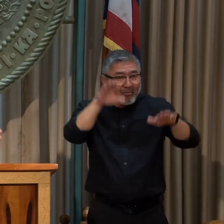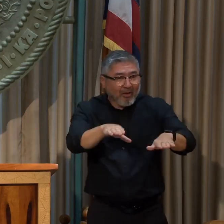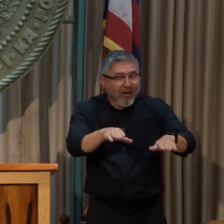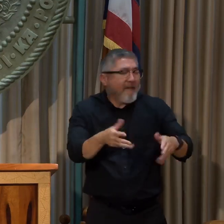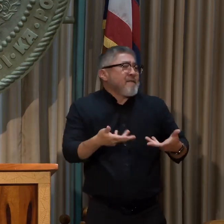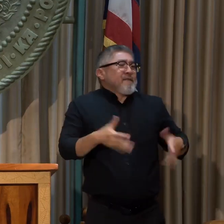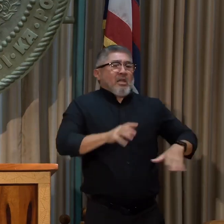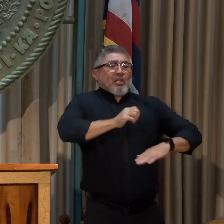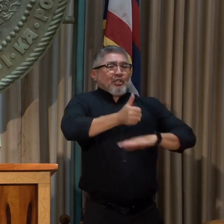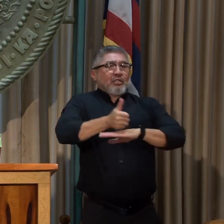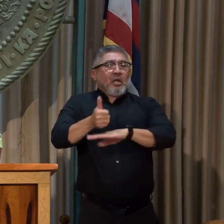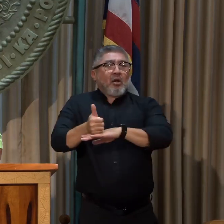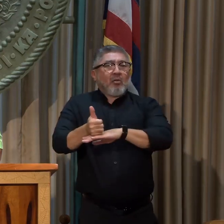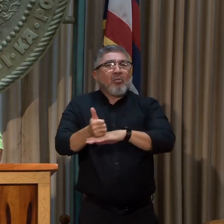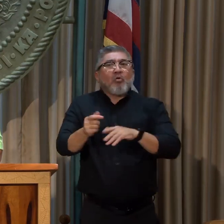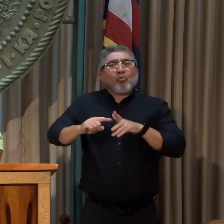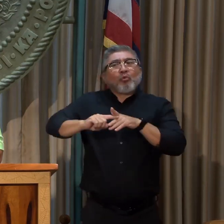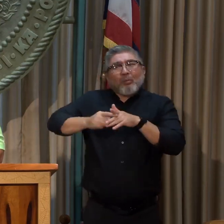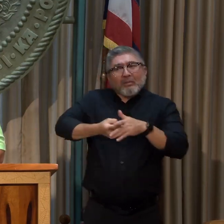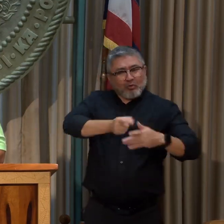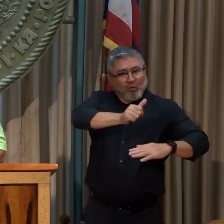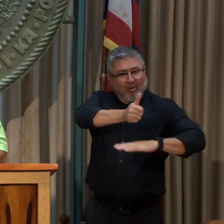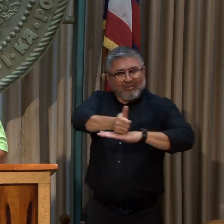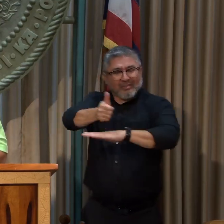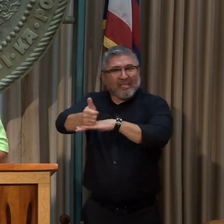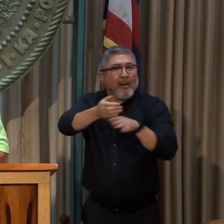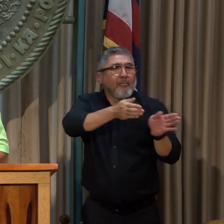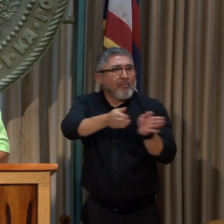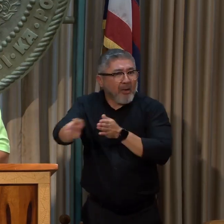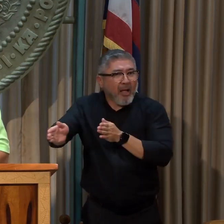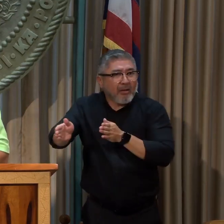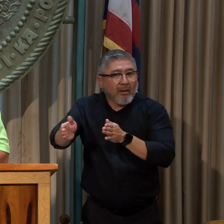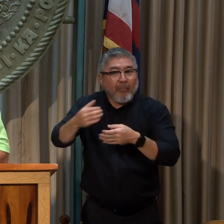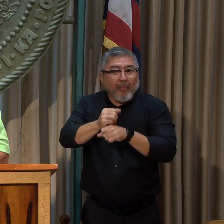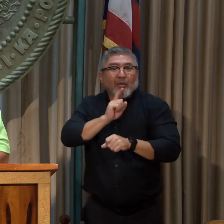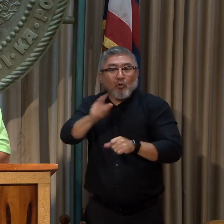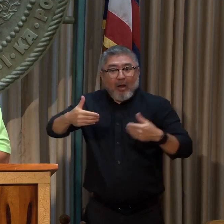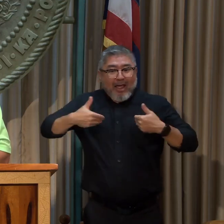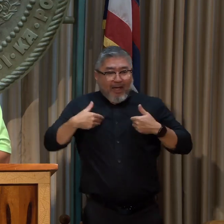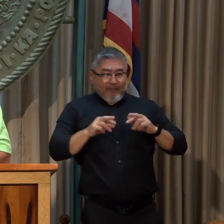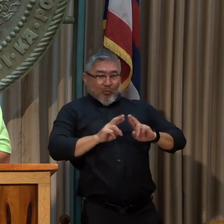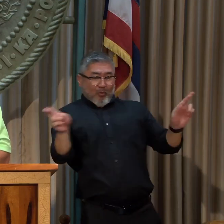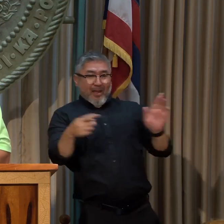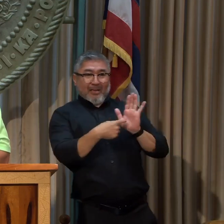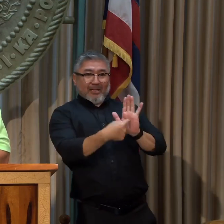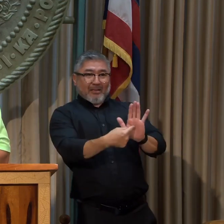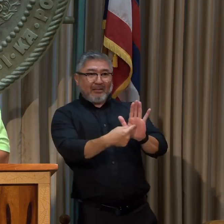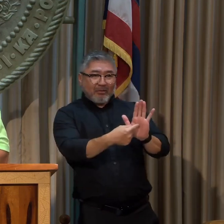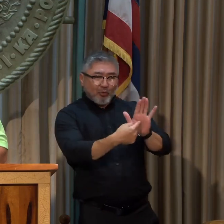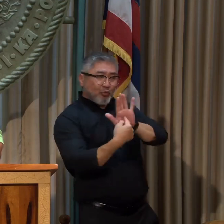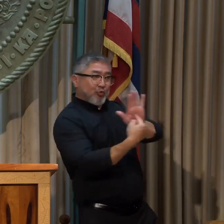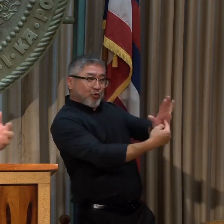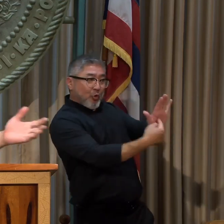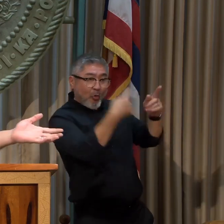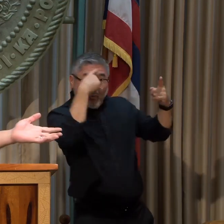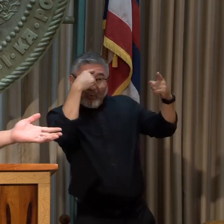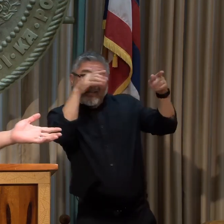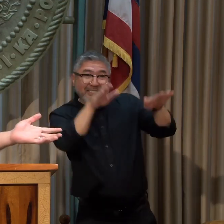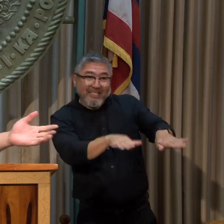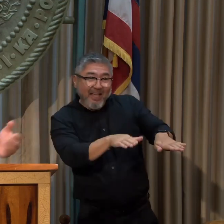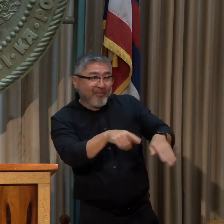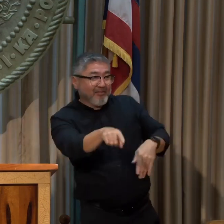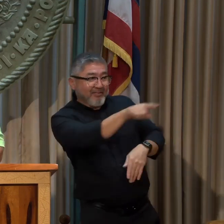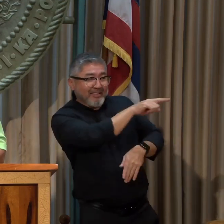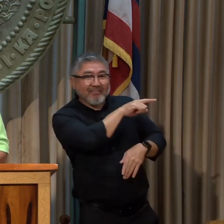So there was movement throughout to ensure that we make sure we set ourselves up to meet the terms of the settlement that our partners